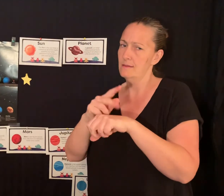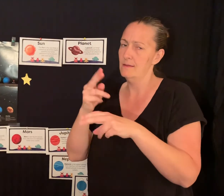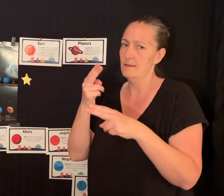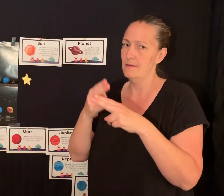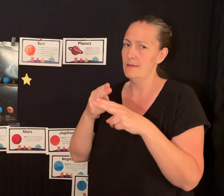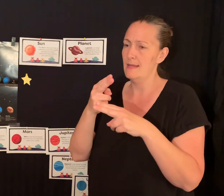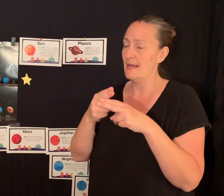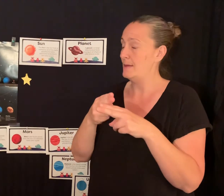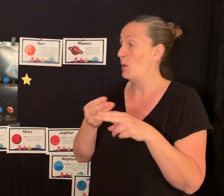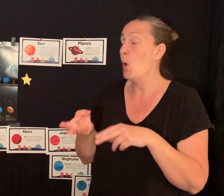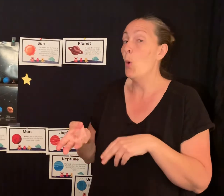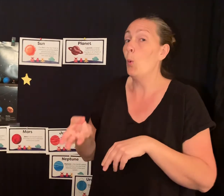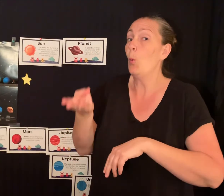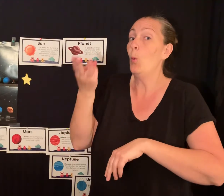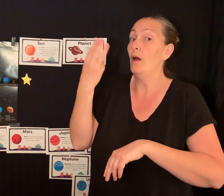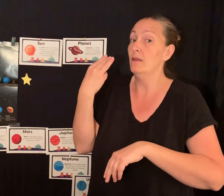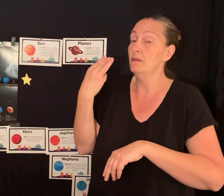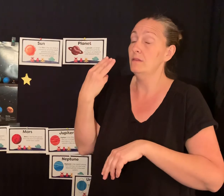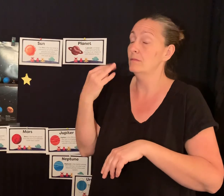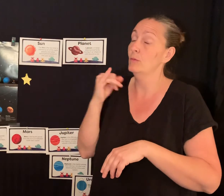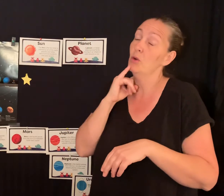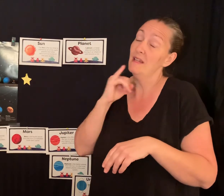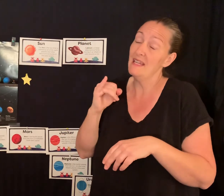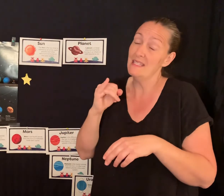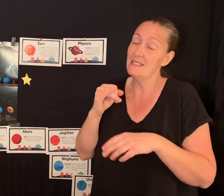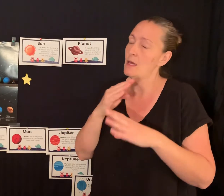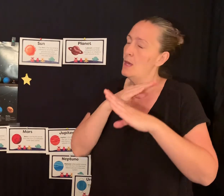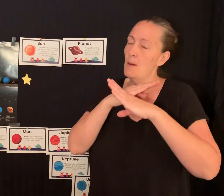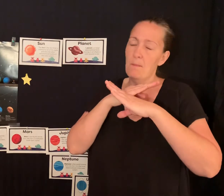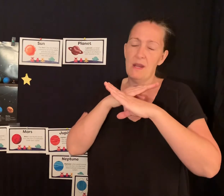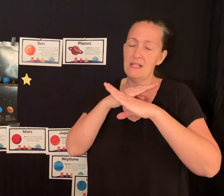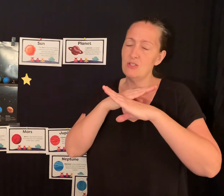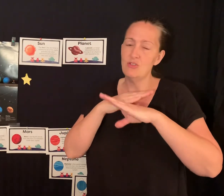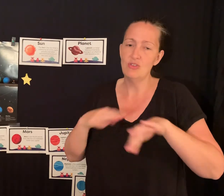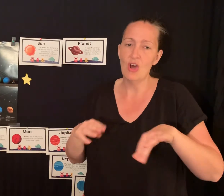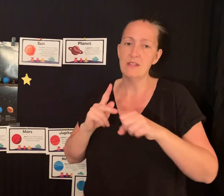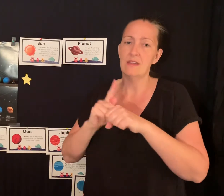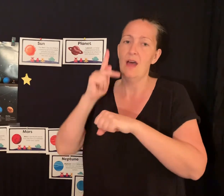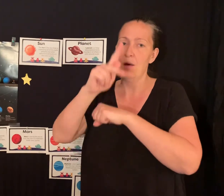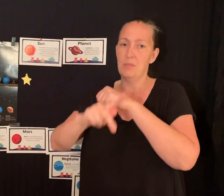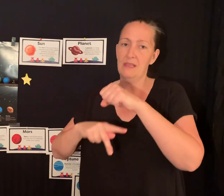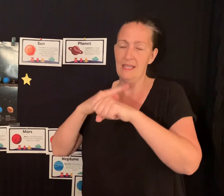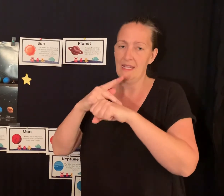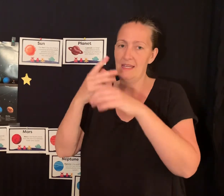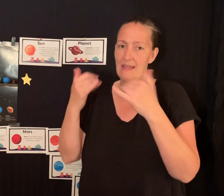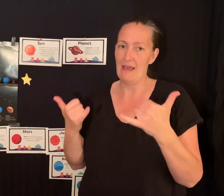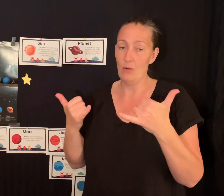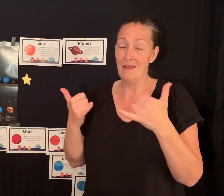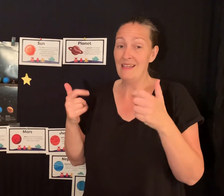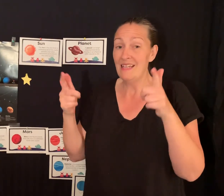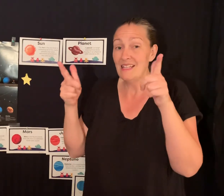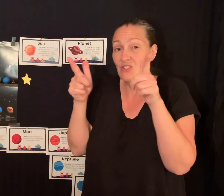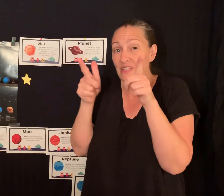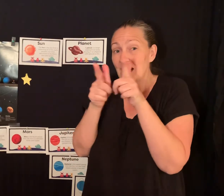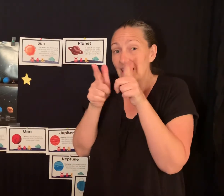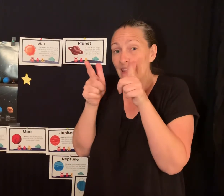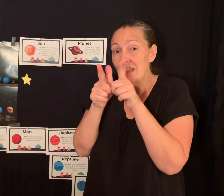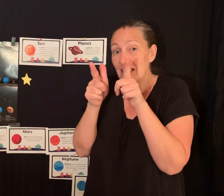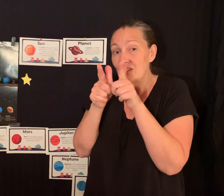name was, or is, but it's not a planet now. It's just a little,